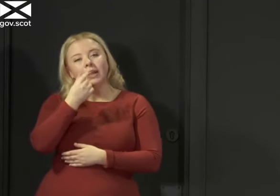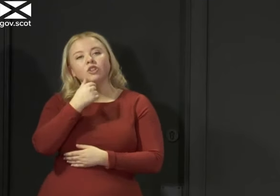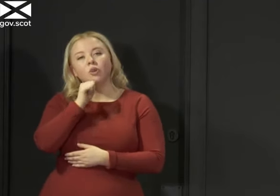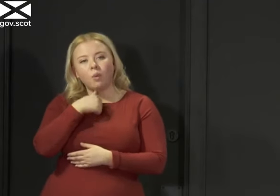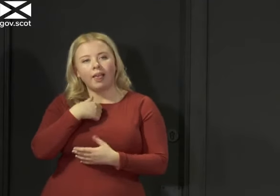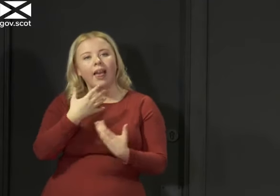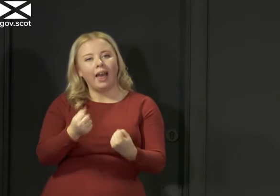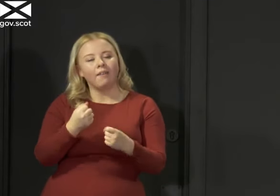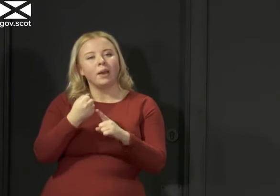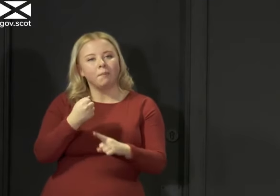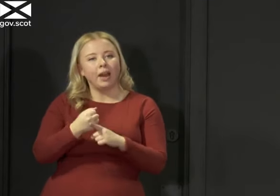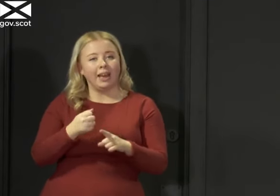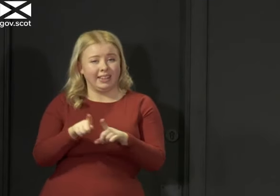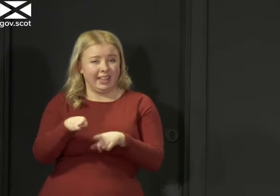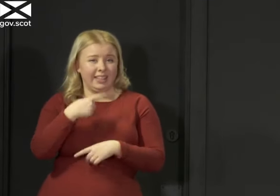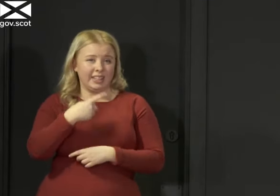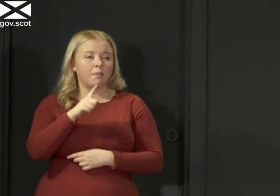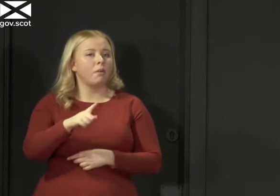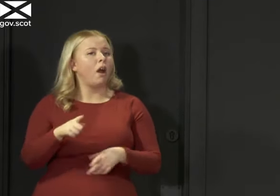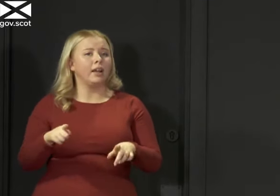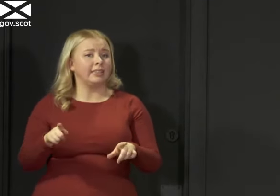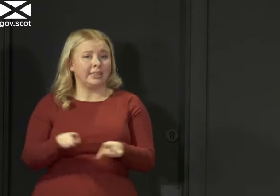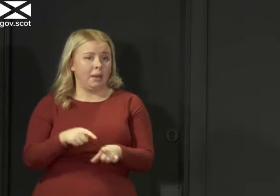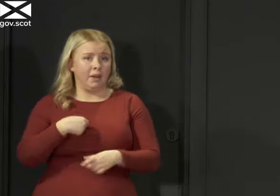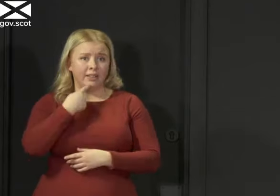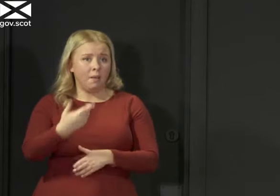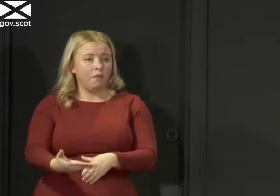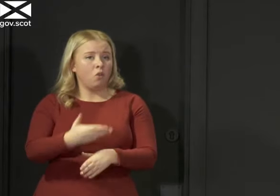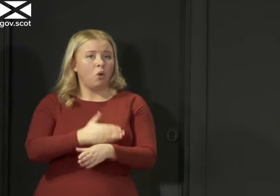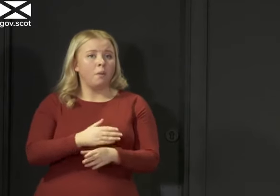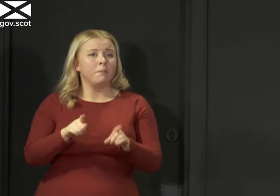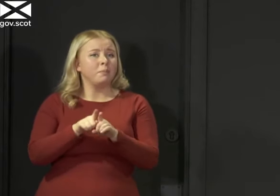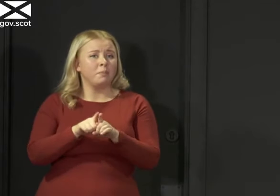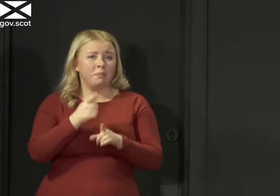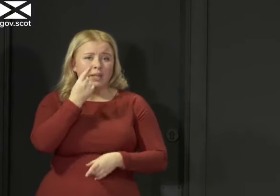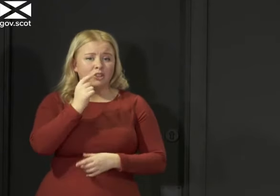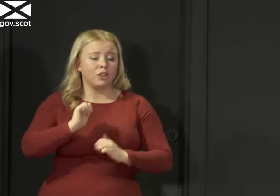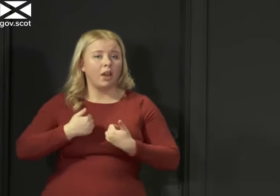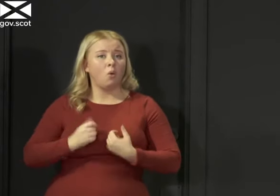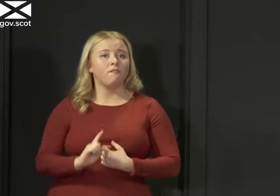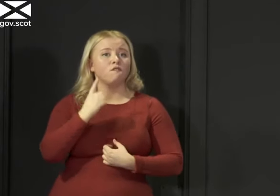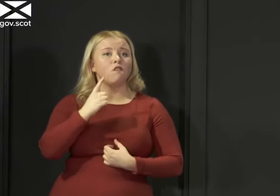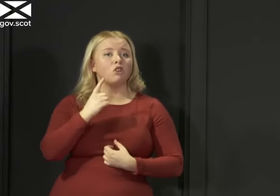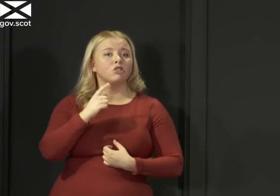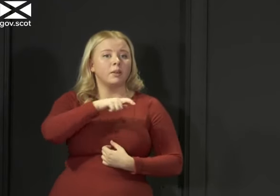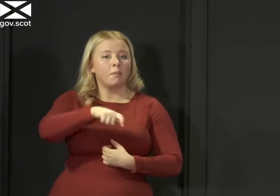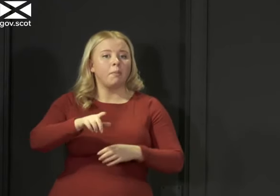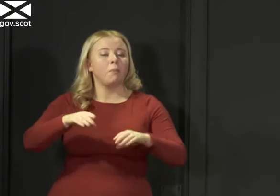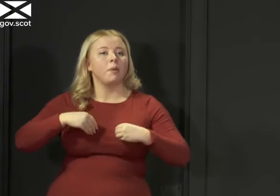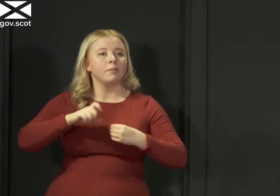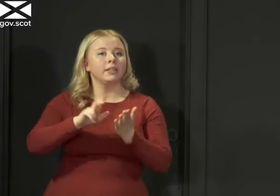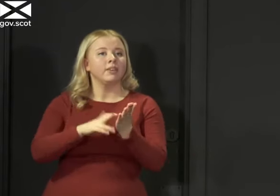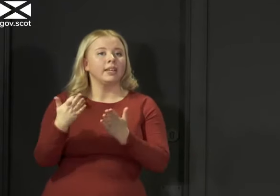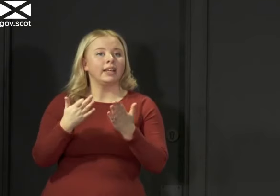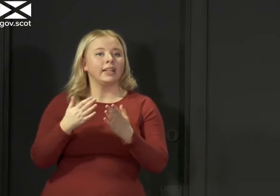equally, as I've said before, there may just be the factor that our first cases were later, and therefore we're a bit behind in terms of